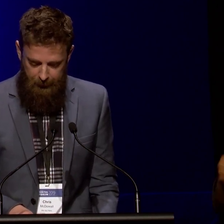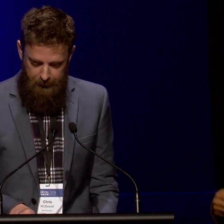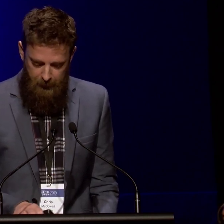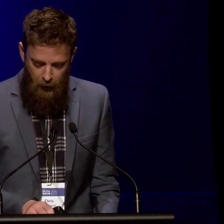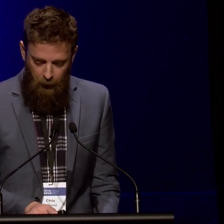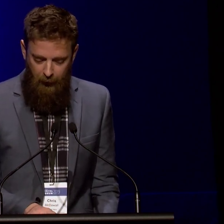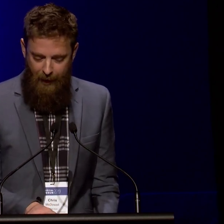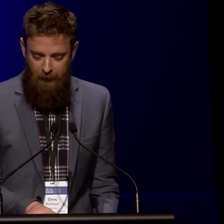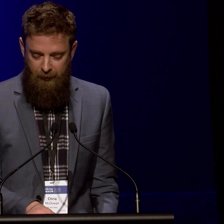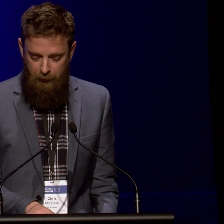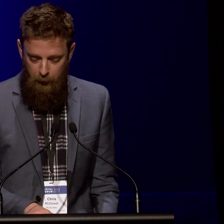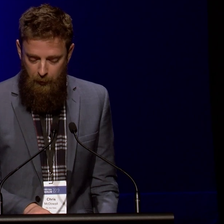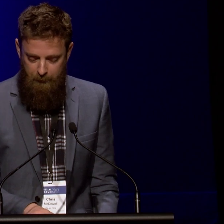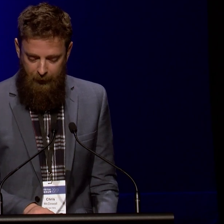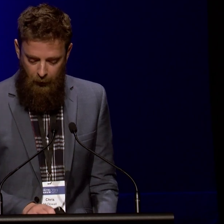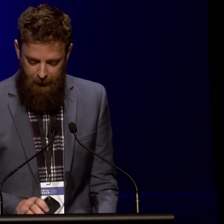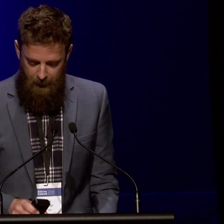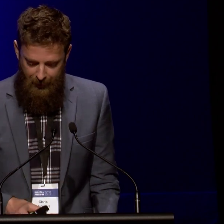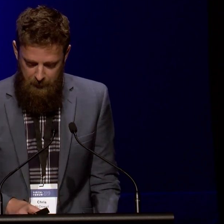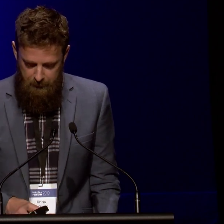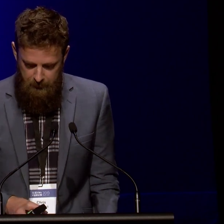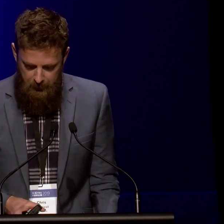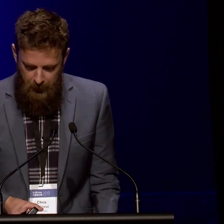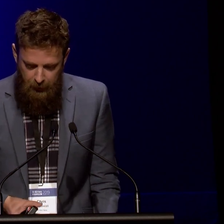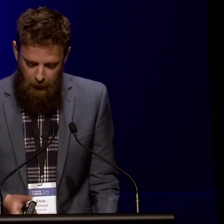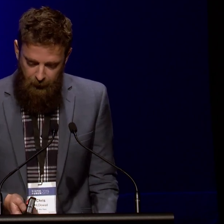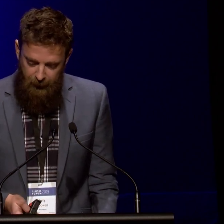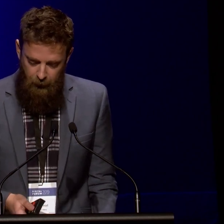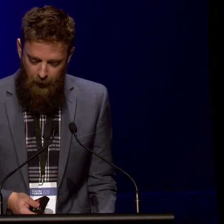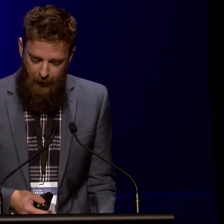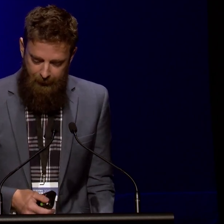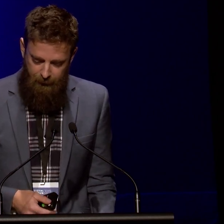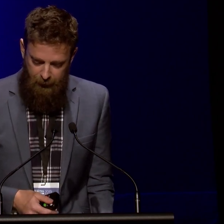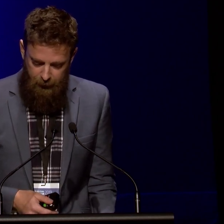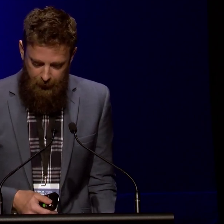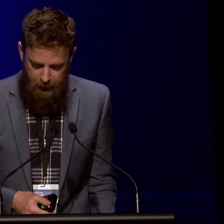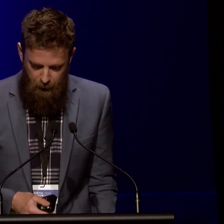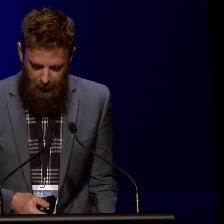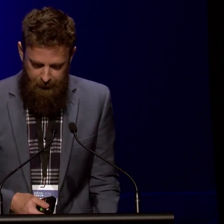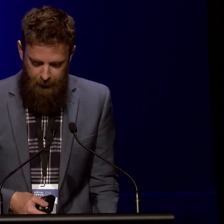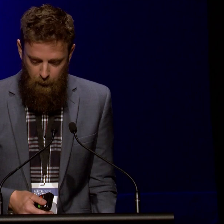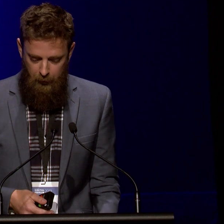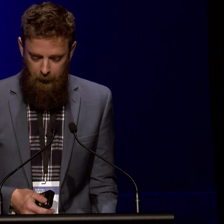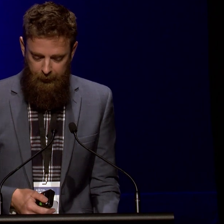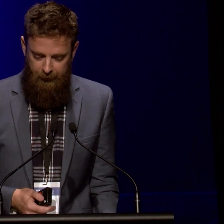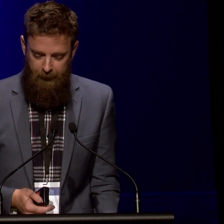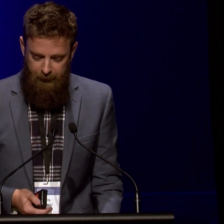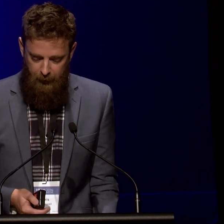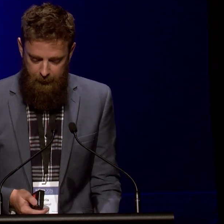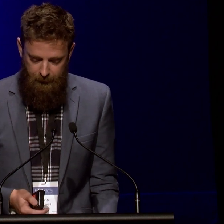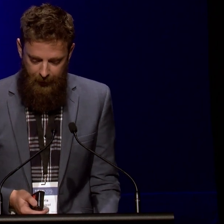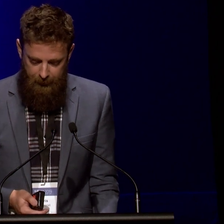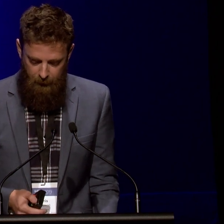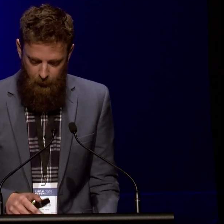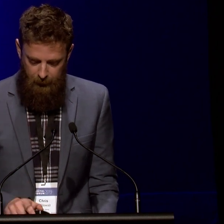in the mind, although it happens through and because of the map. Geography is not a passive registration of what is in the world. is a